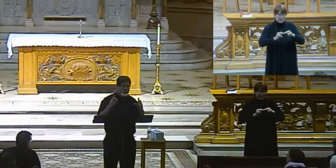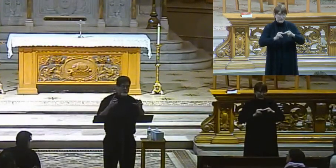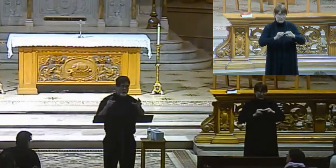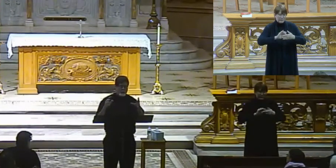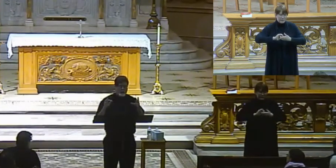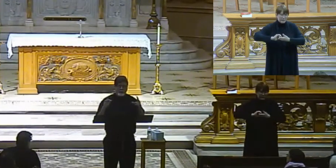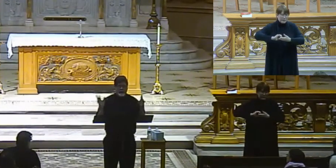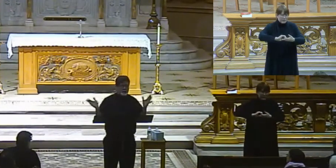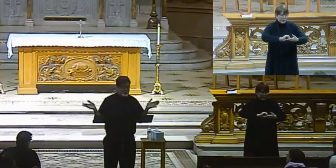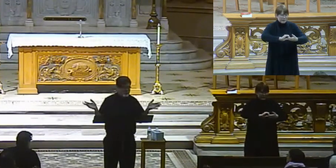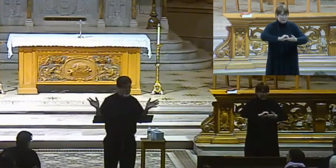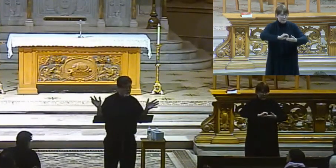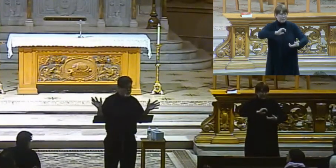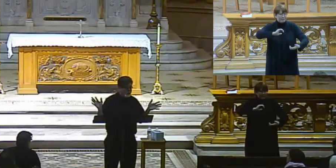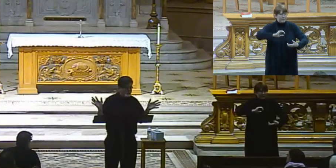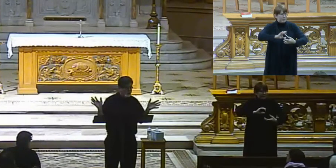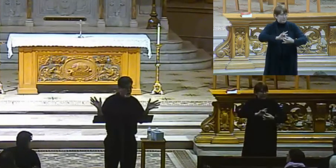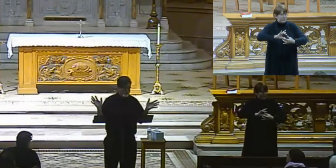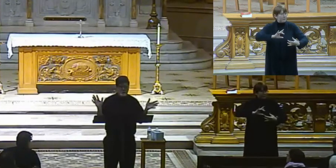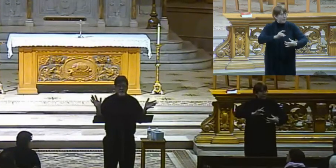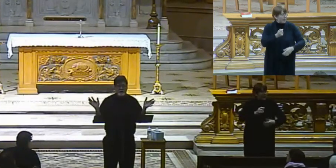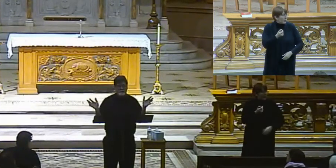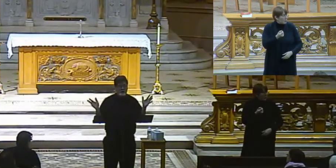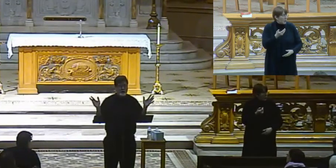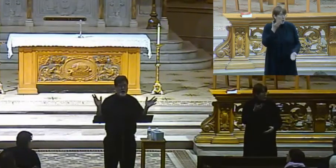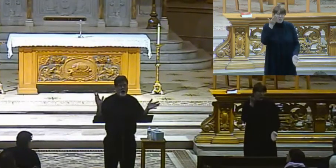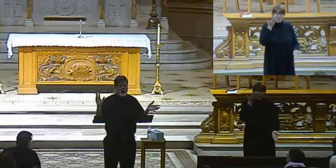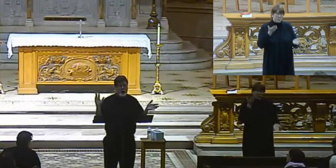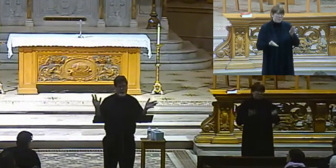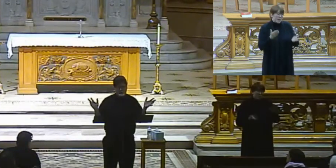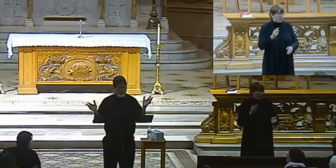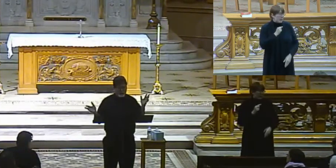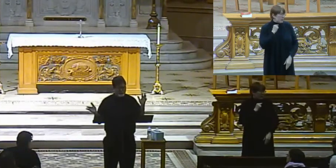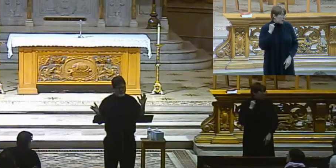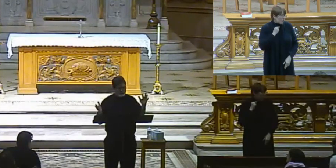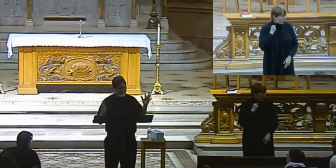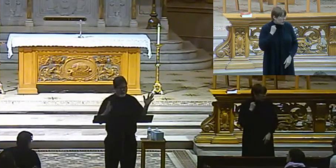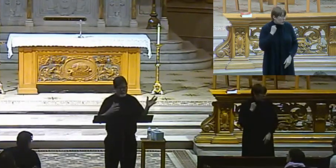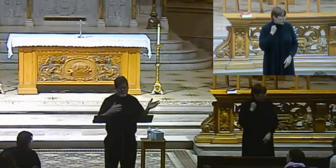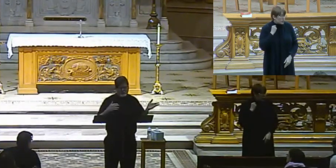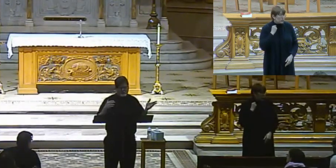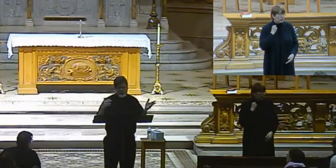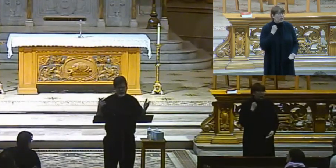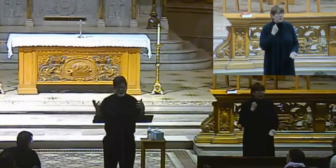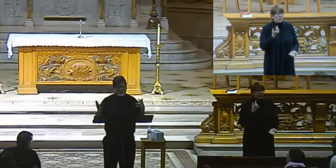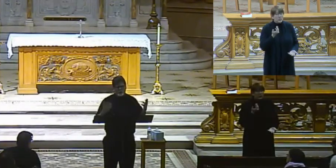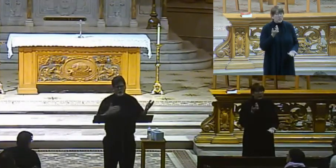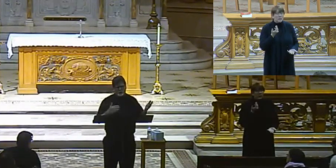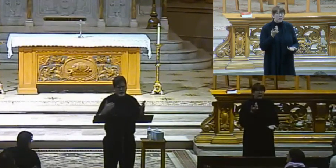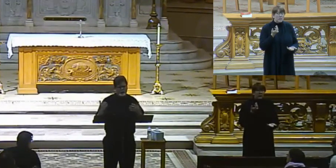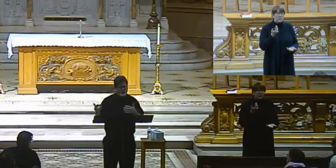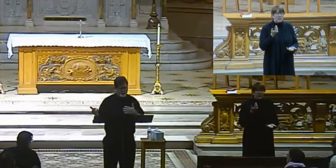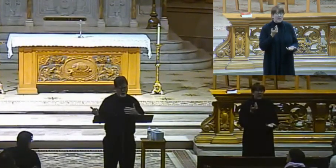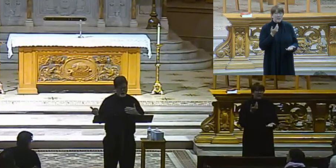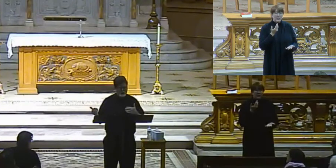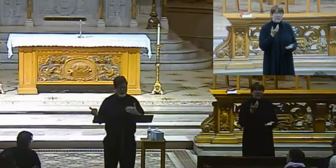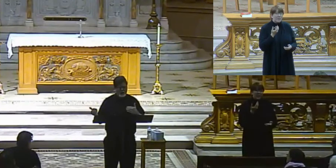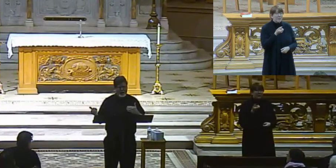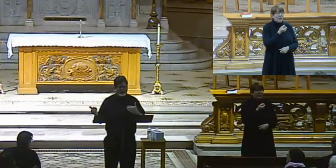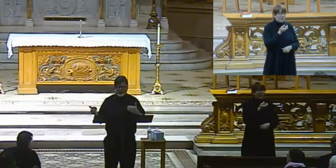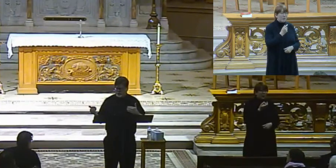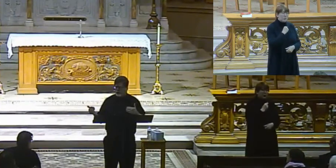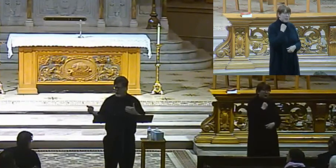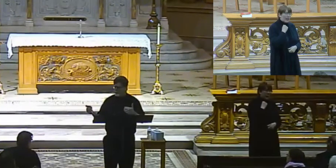It may be a pastor, all right, who may be, you know, there are pastors who are really good